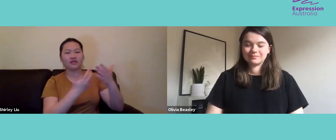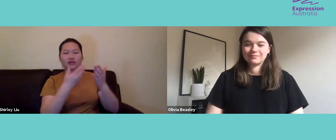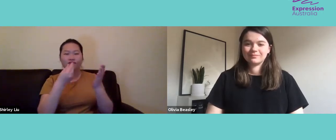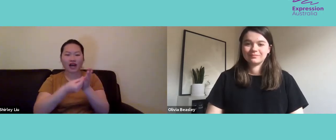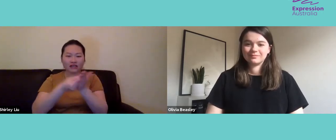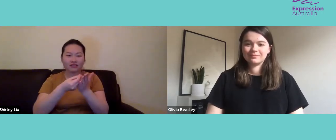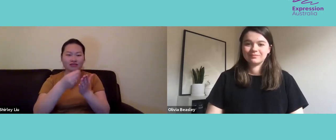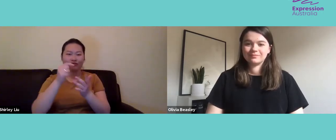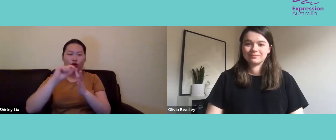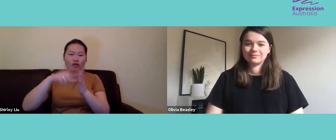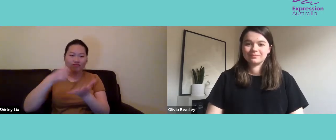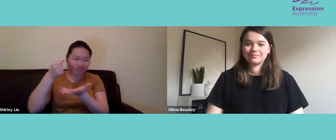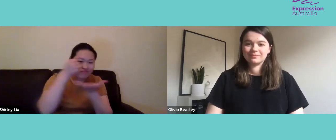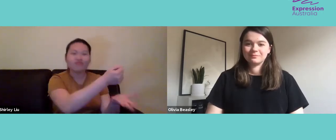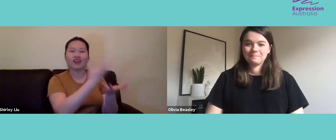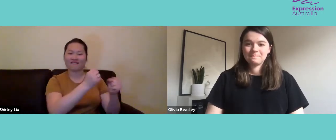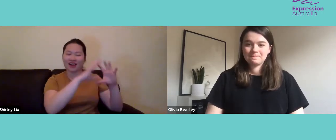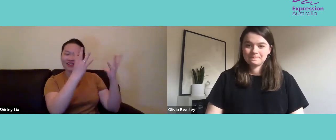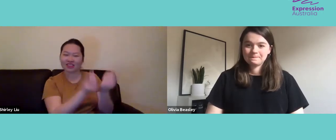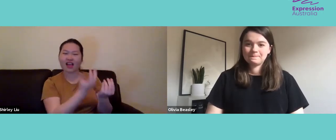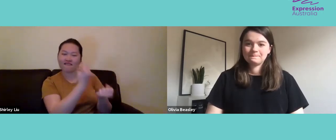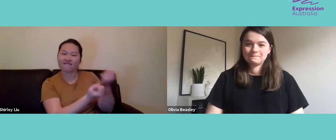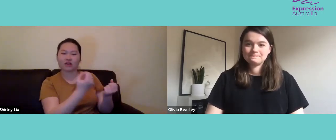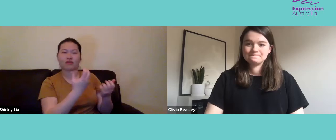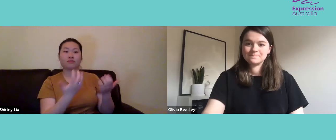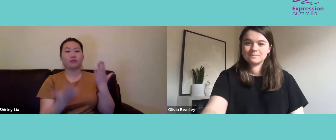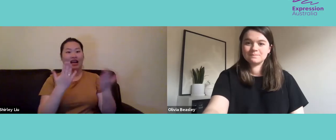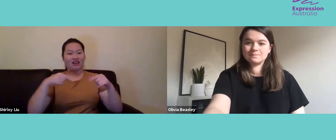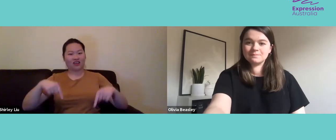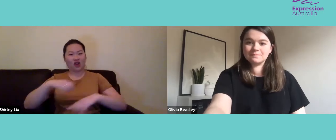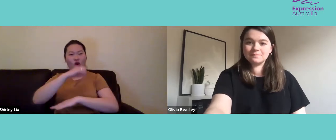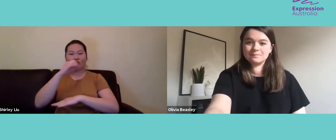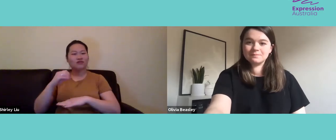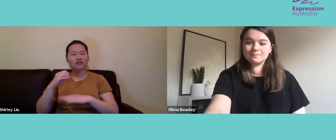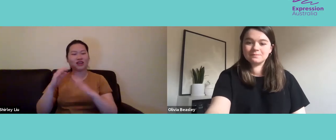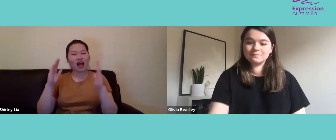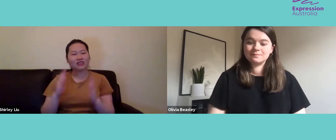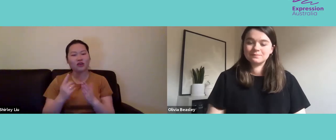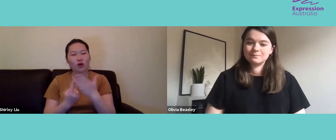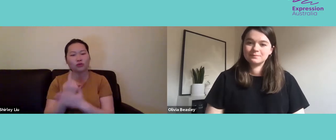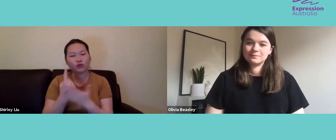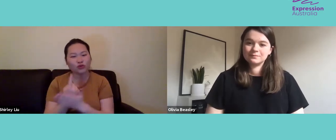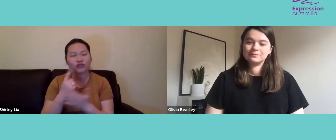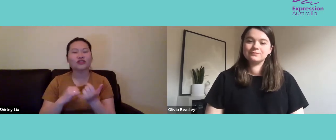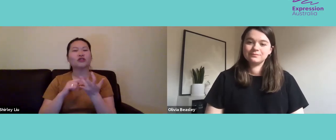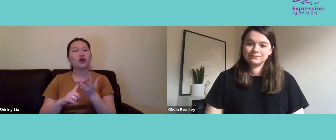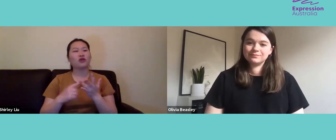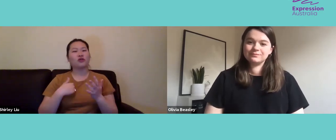support for their group. But within Oceania, there is less opportunities. So I'm